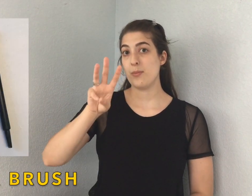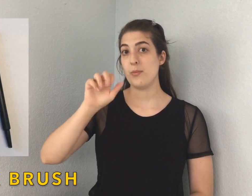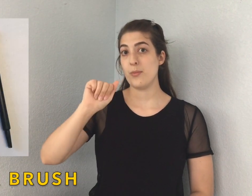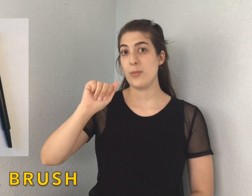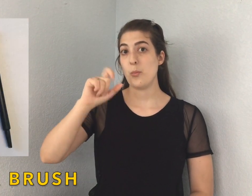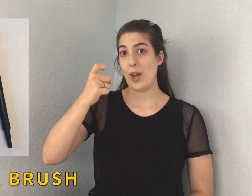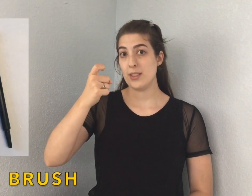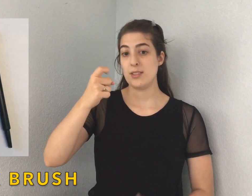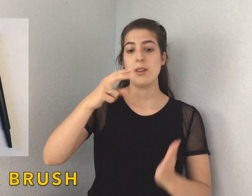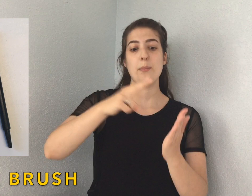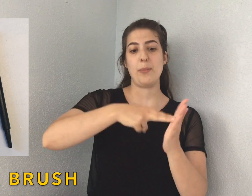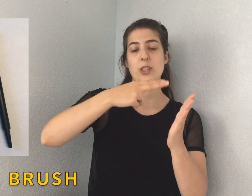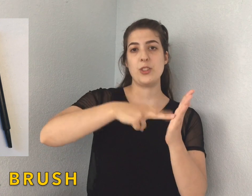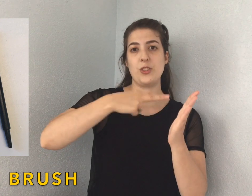Wax brush.